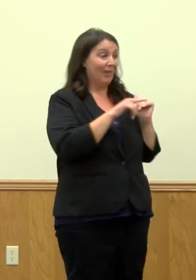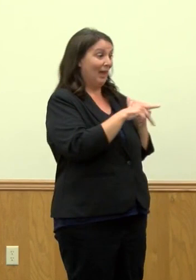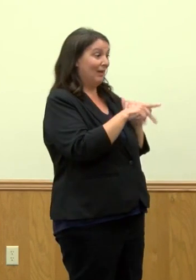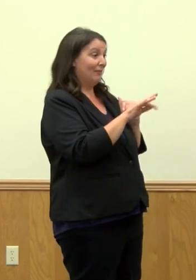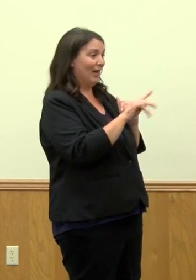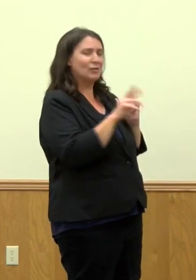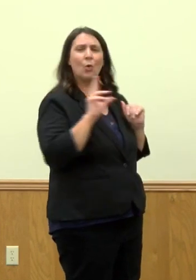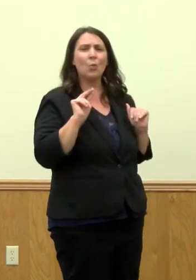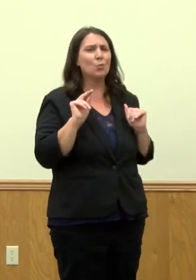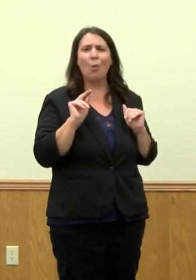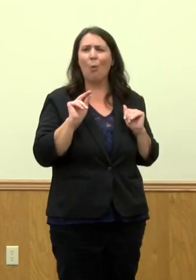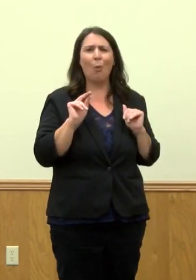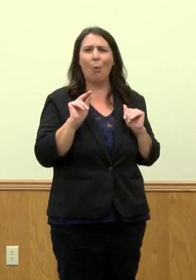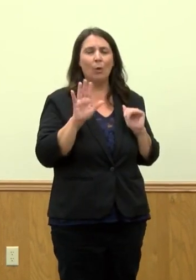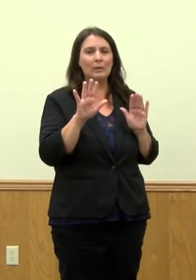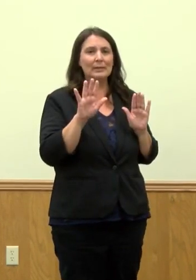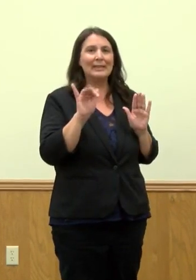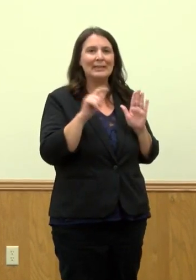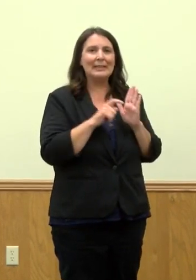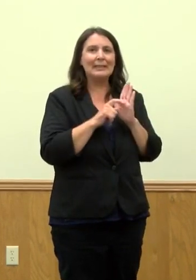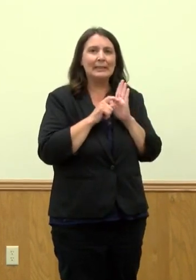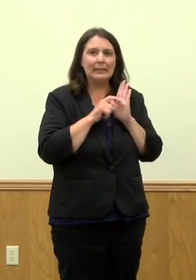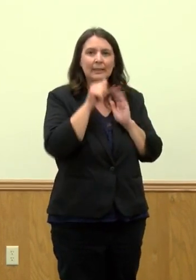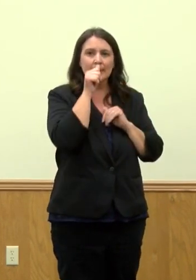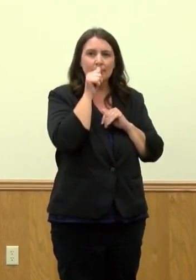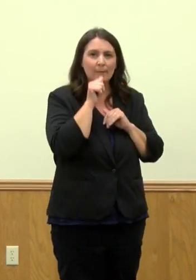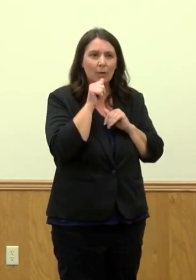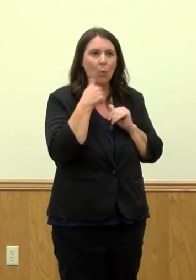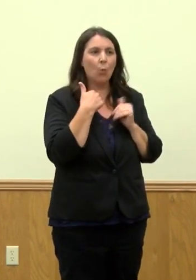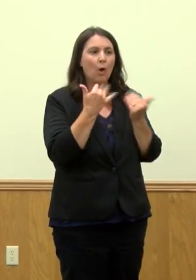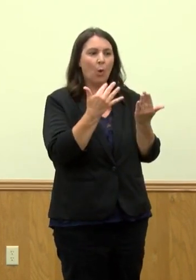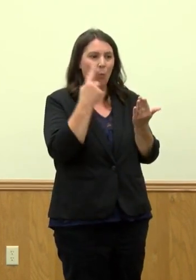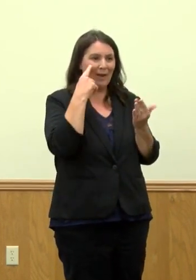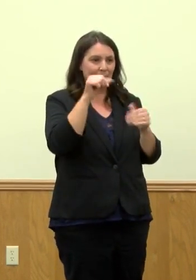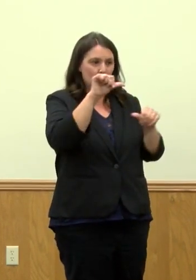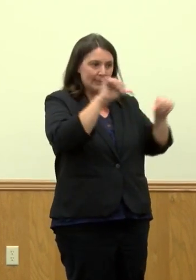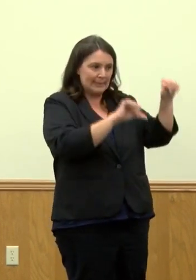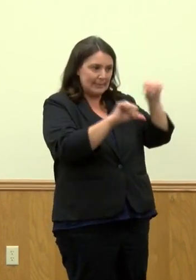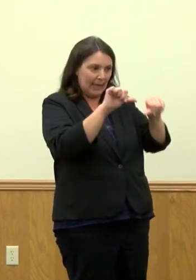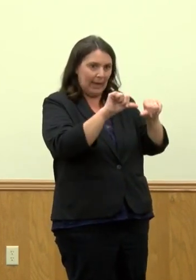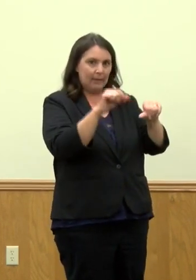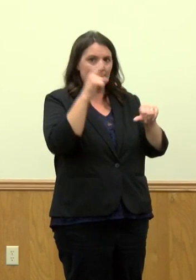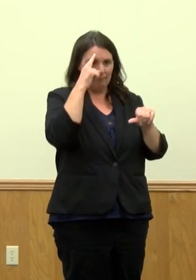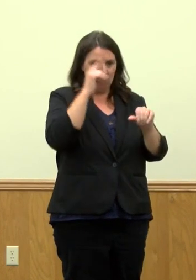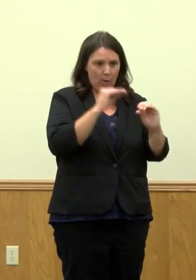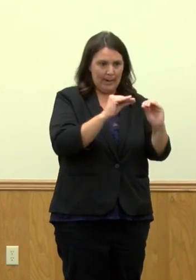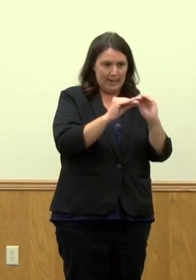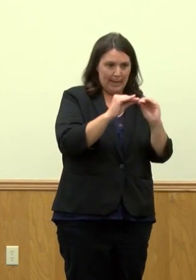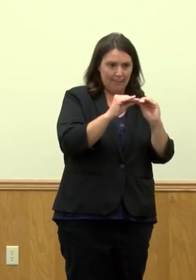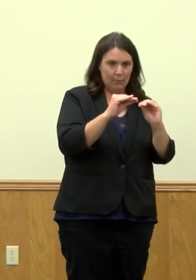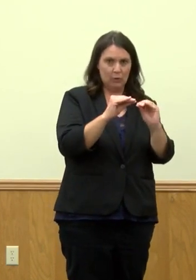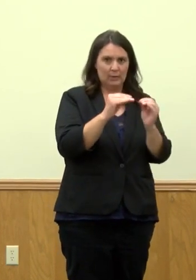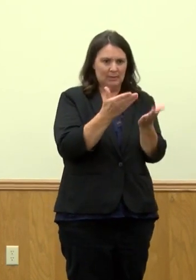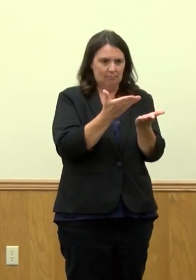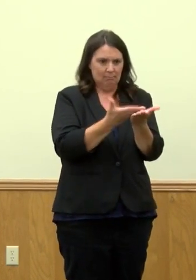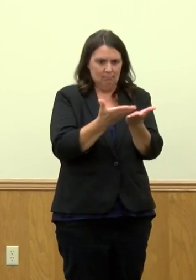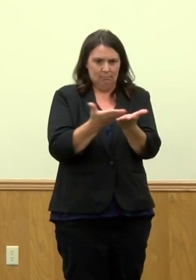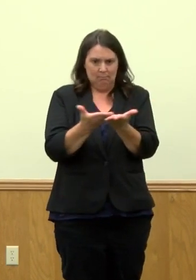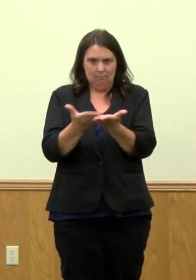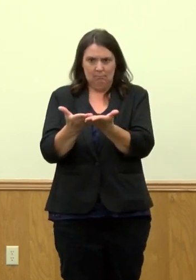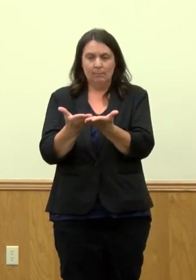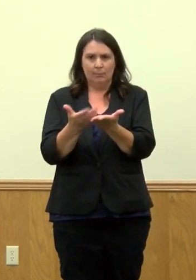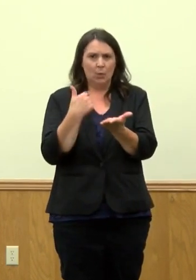And so again, know, patience is key, the science keeps coming, the data keeps growing, and so we'll know more as this goes through.